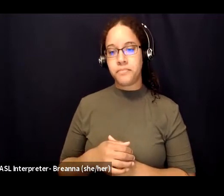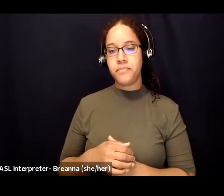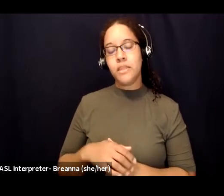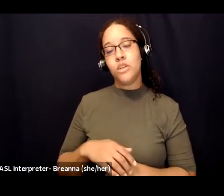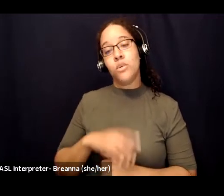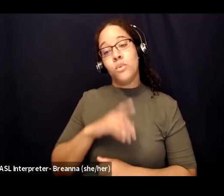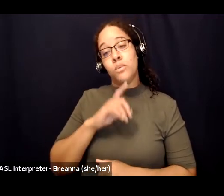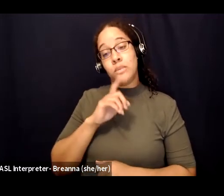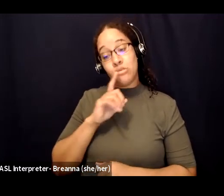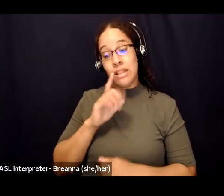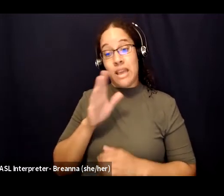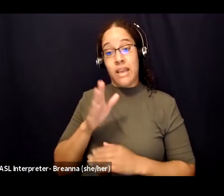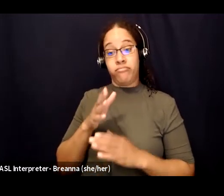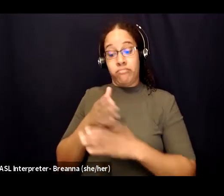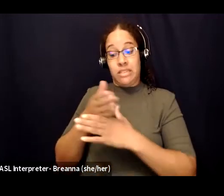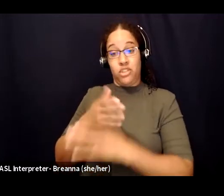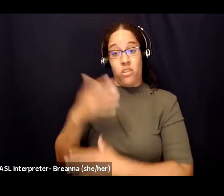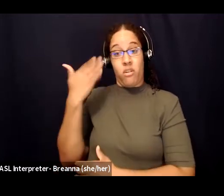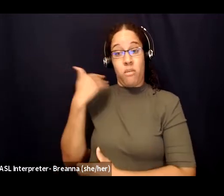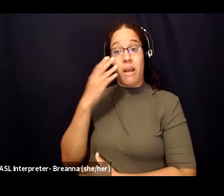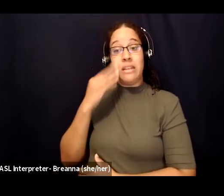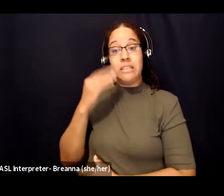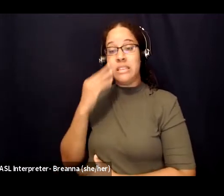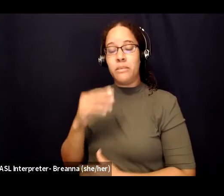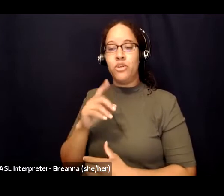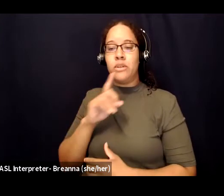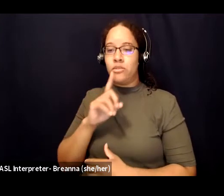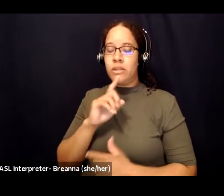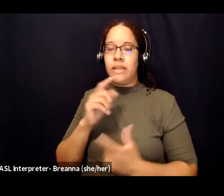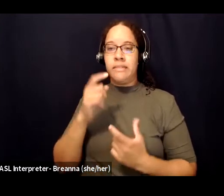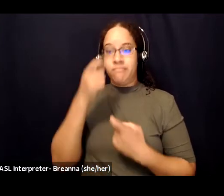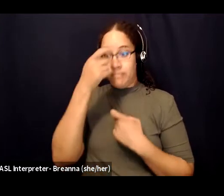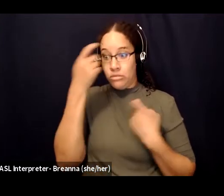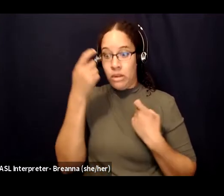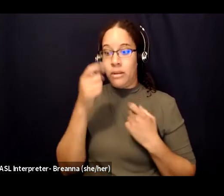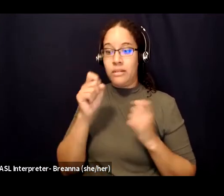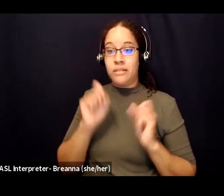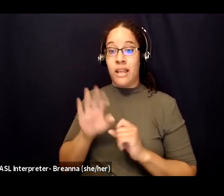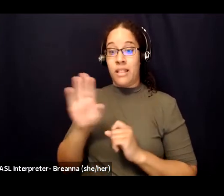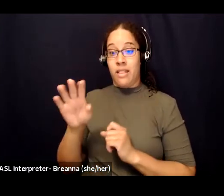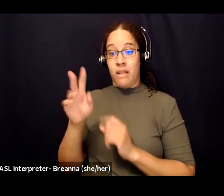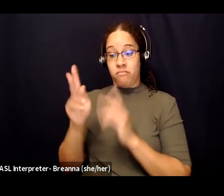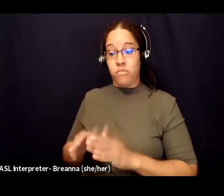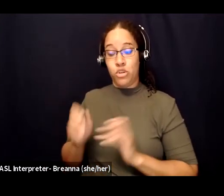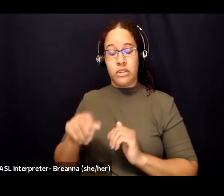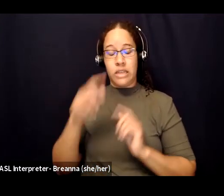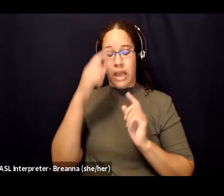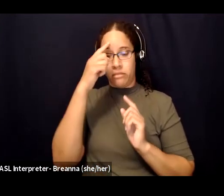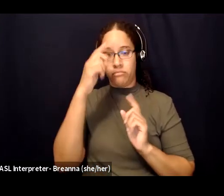someone, and it can change how they think about you. Letting go of that control, how someone thinks of you, and letting them